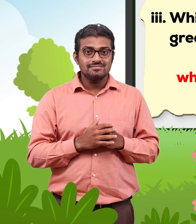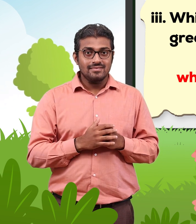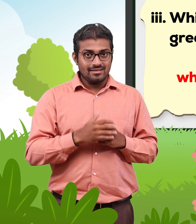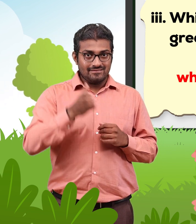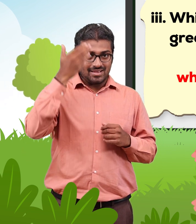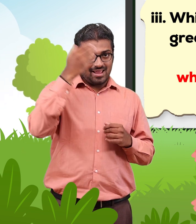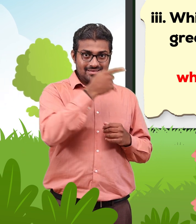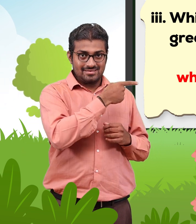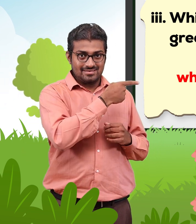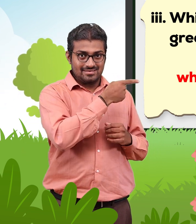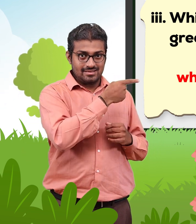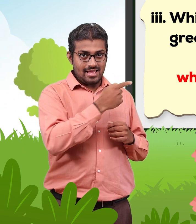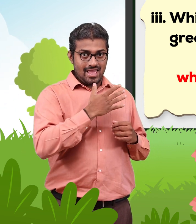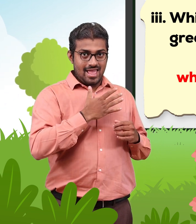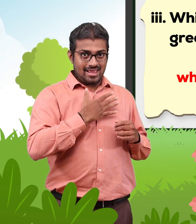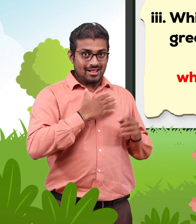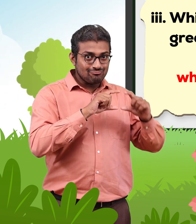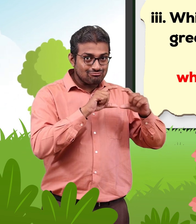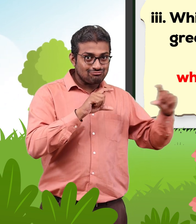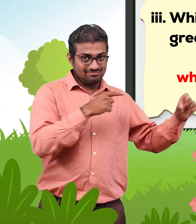Draw a and above the eyes. color in the Tiranga?